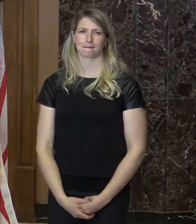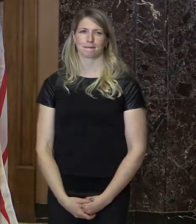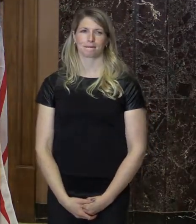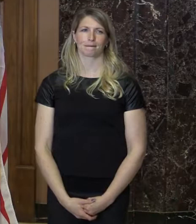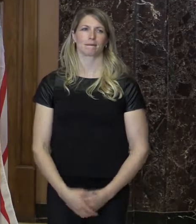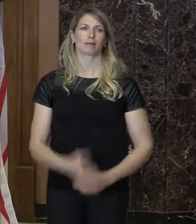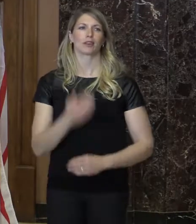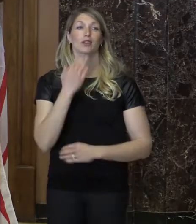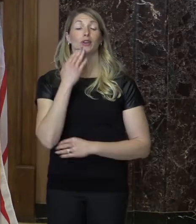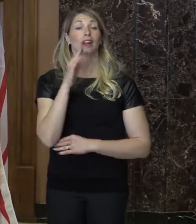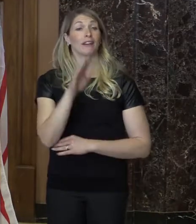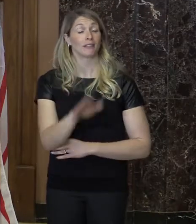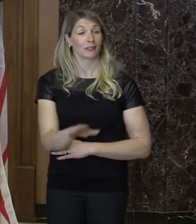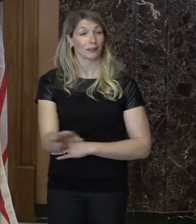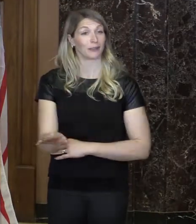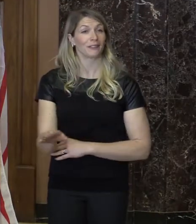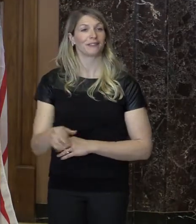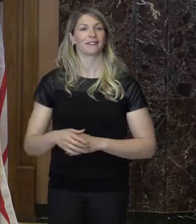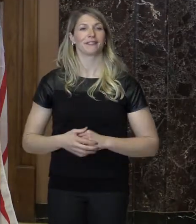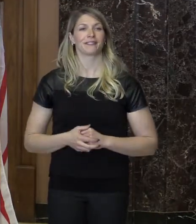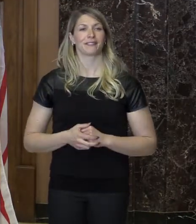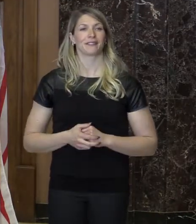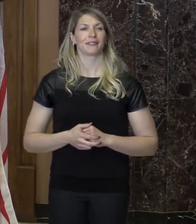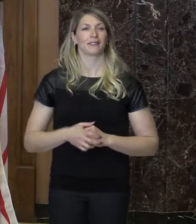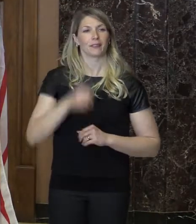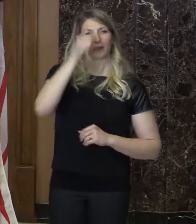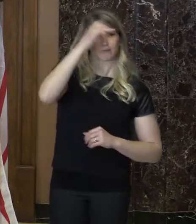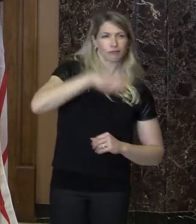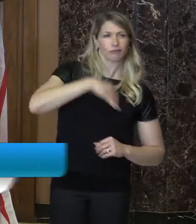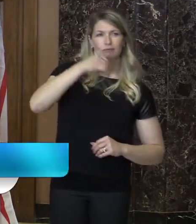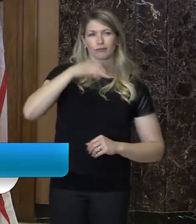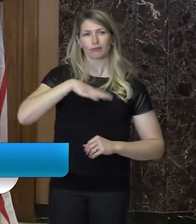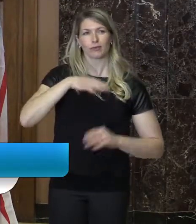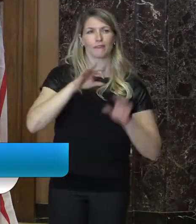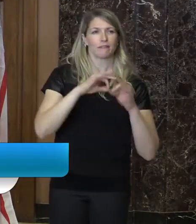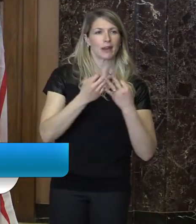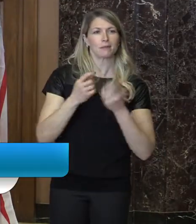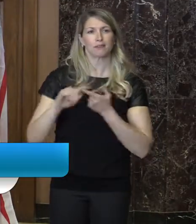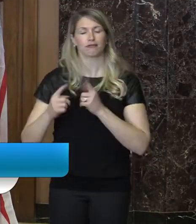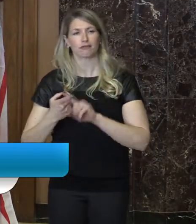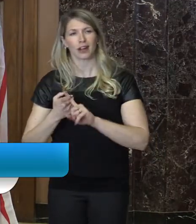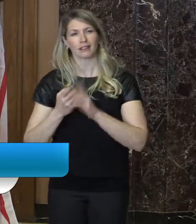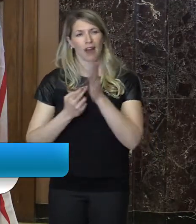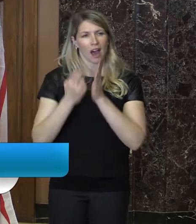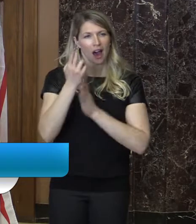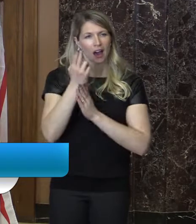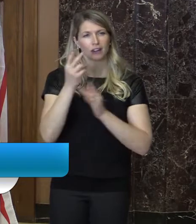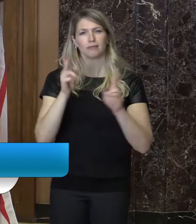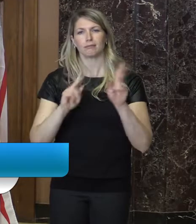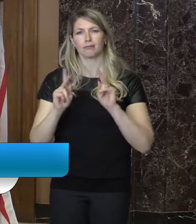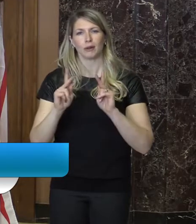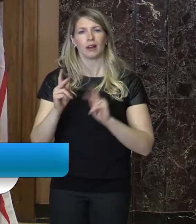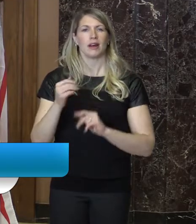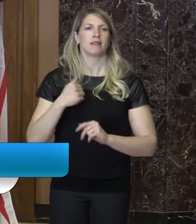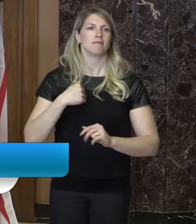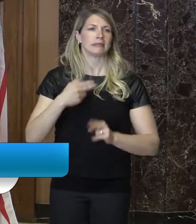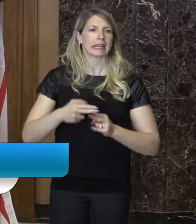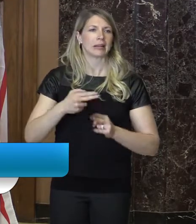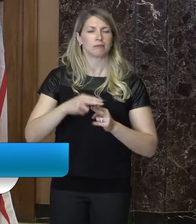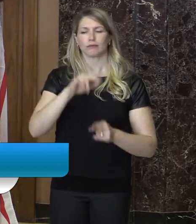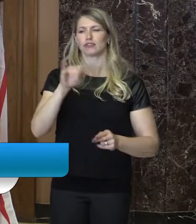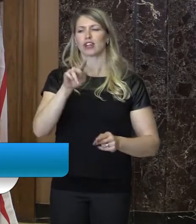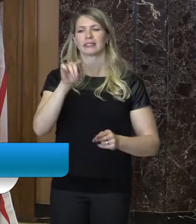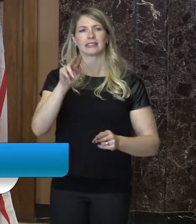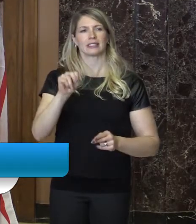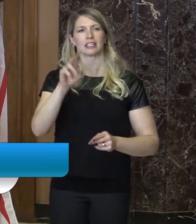Good afternoon, everyone. Ladies and gentlemen, family and friends, honored guests, my name is Justin Dodge. I am honored to